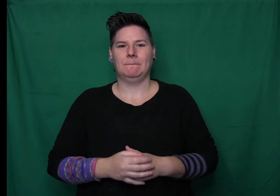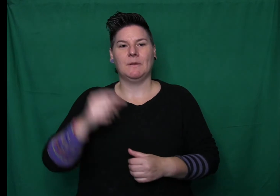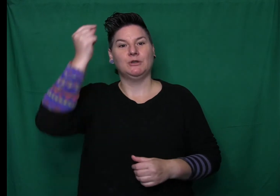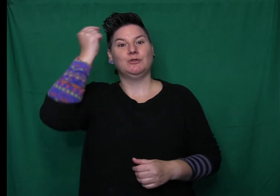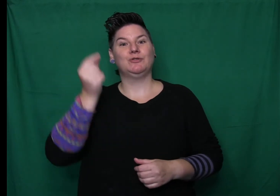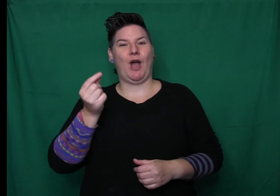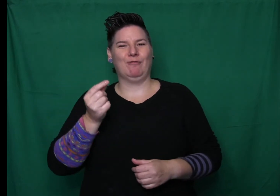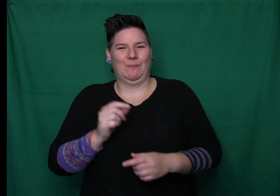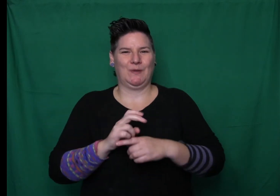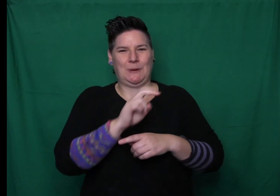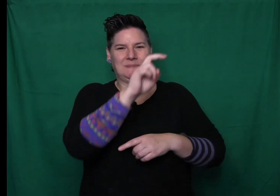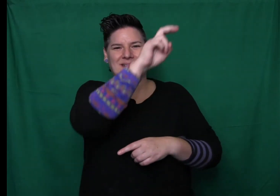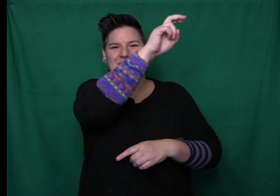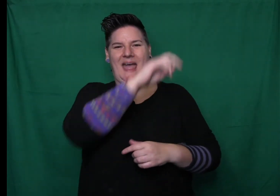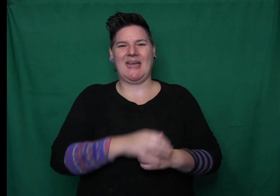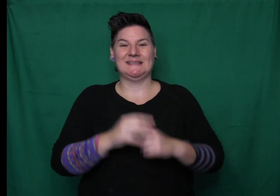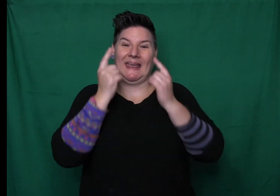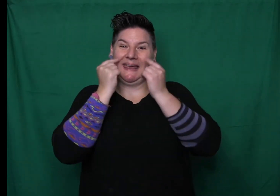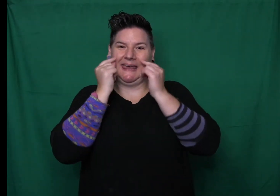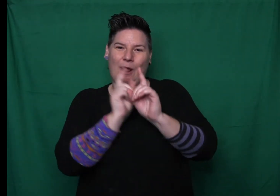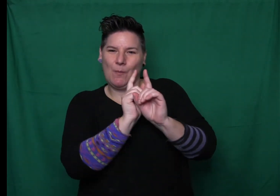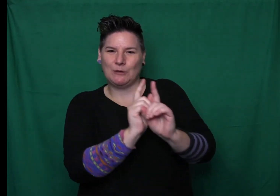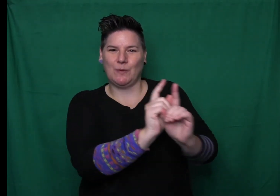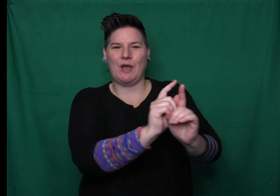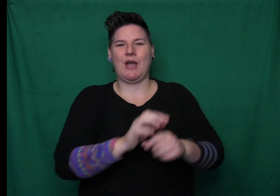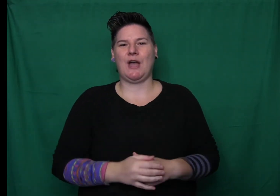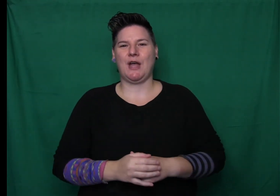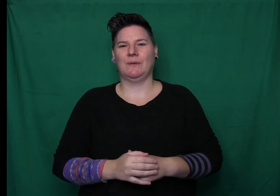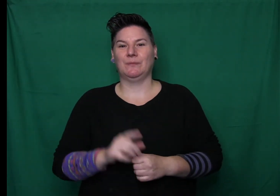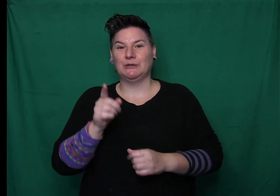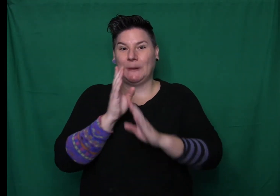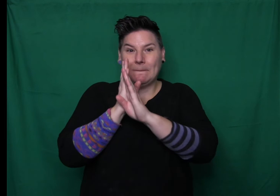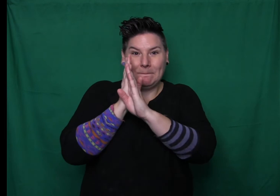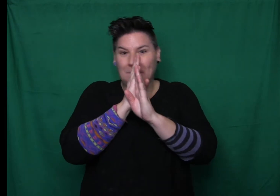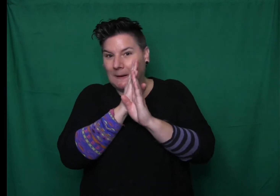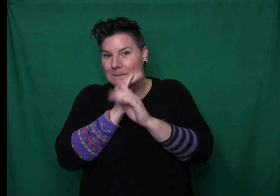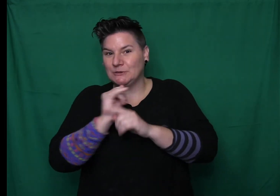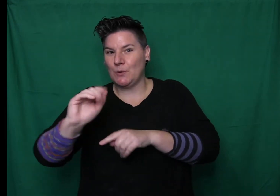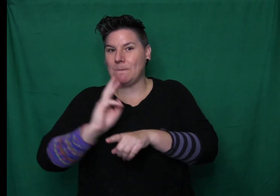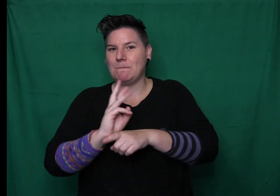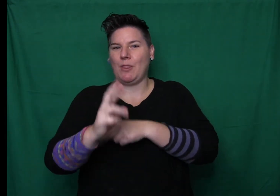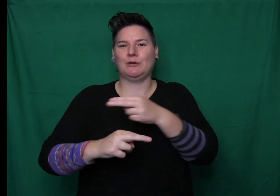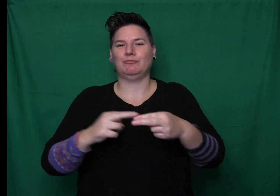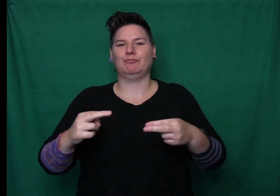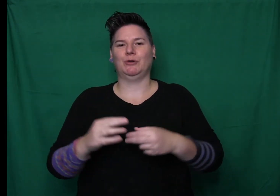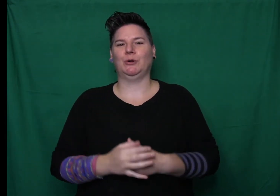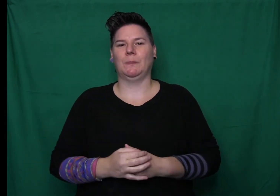Oh, the big witch looked gloomy at Dory. Miss Dorp is my headache. She's always winning the